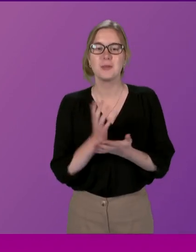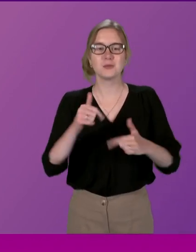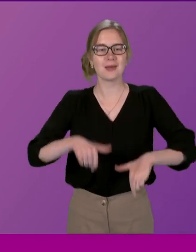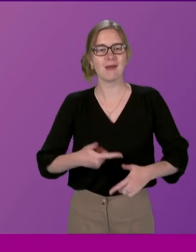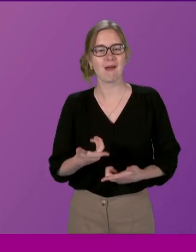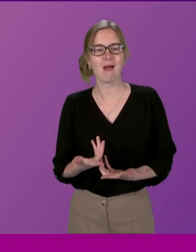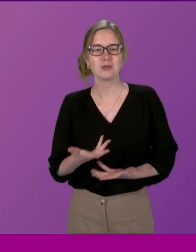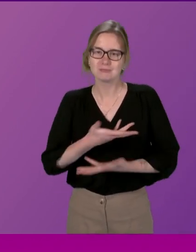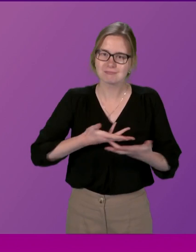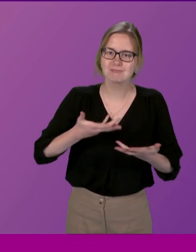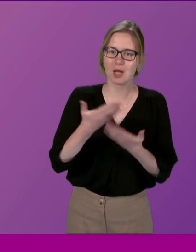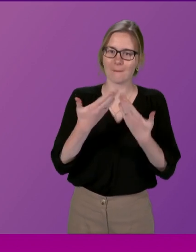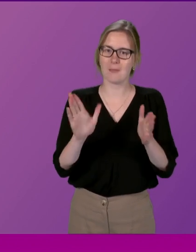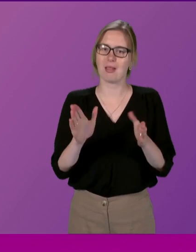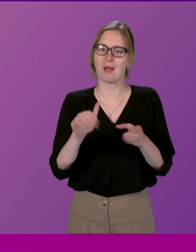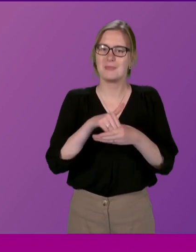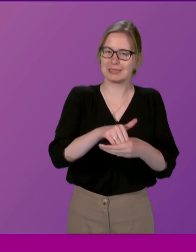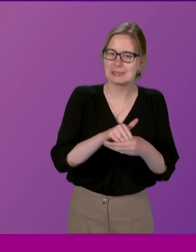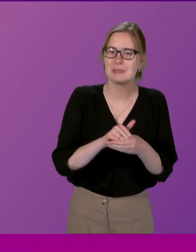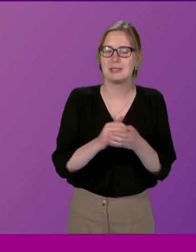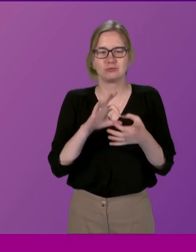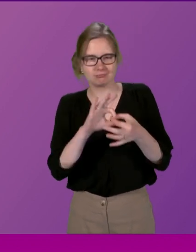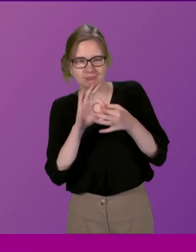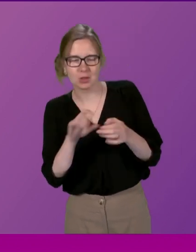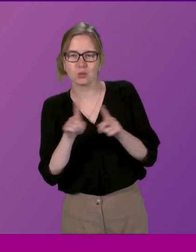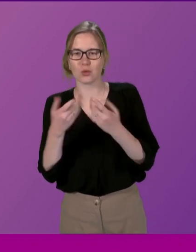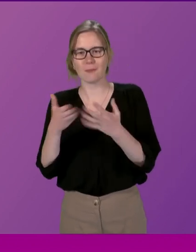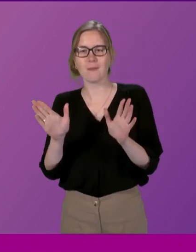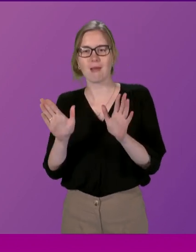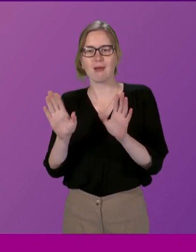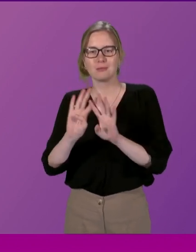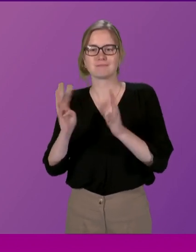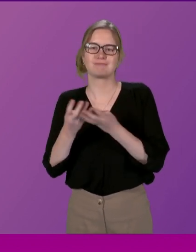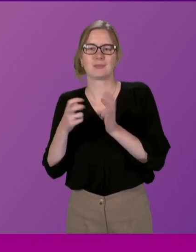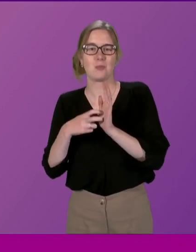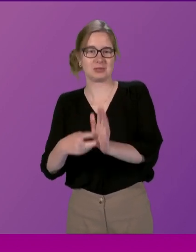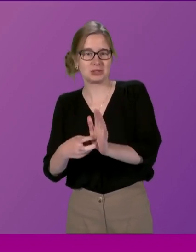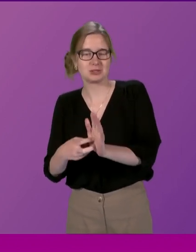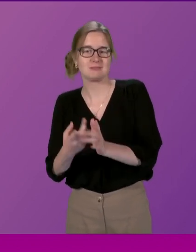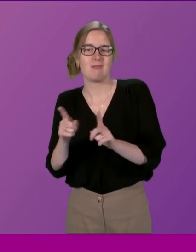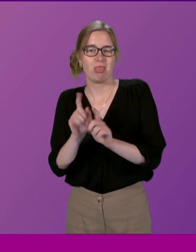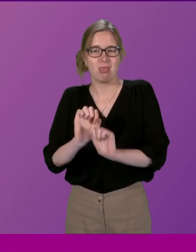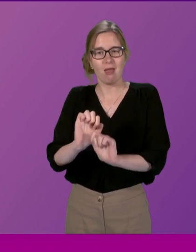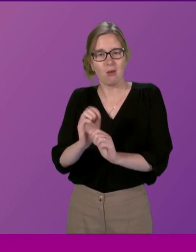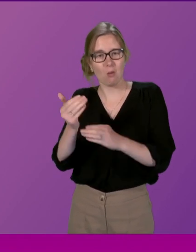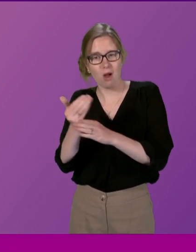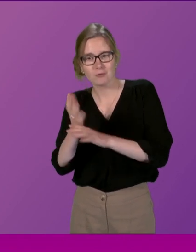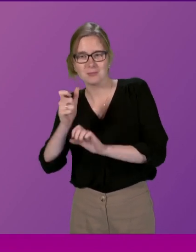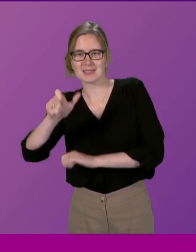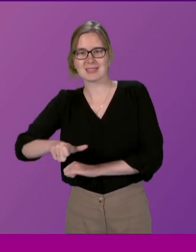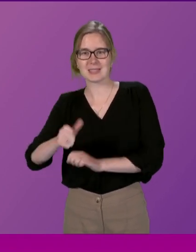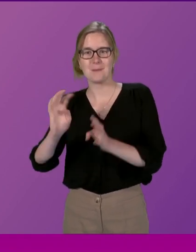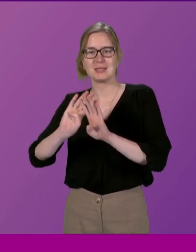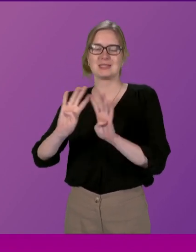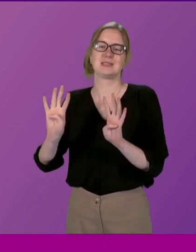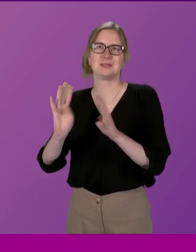here today to talk about public participation and engagement and the public participation inquiry in report undertaken by the citizen participation